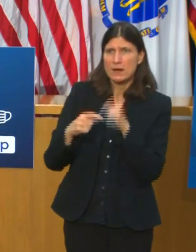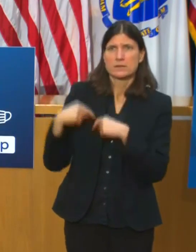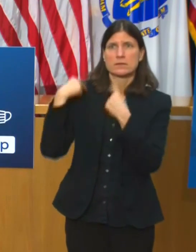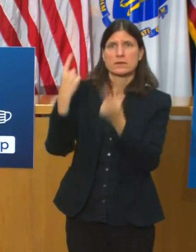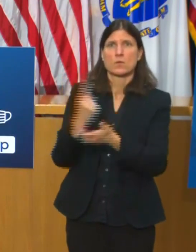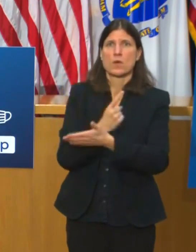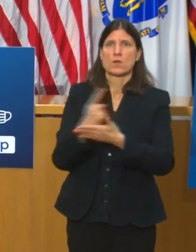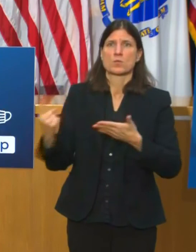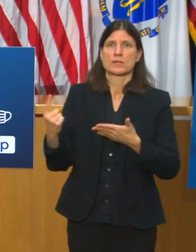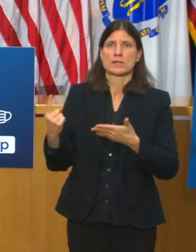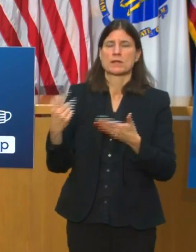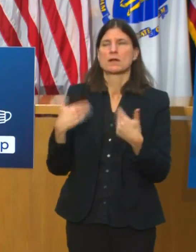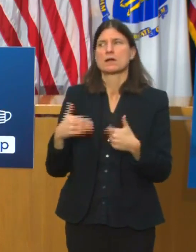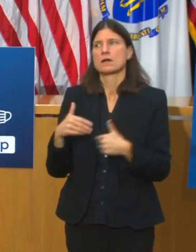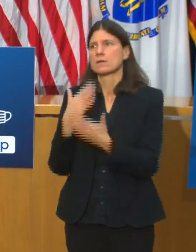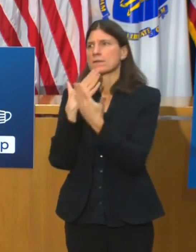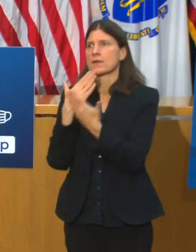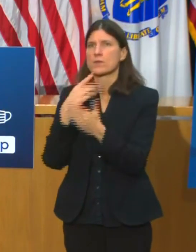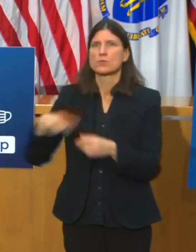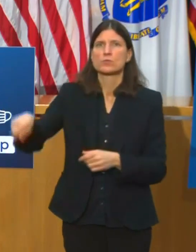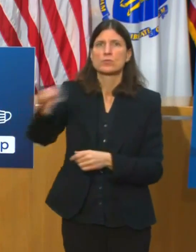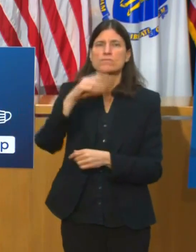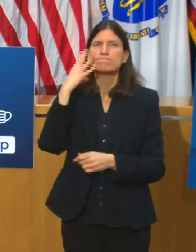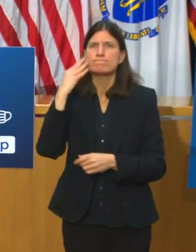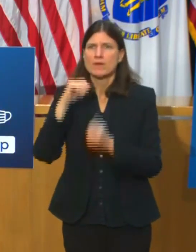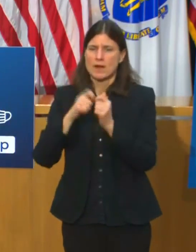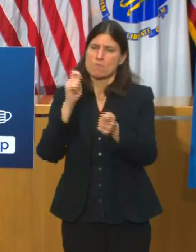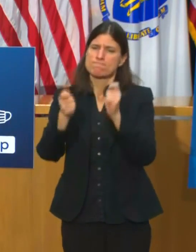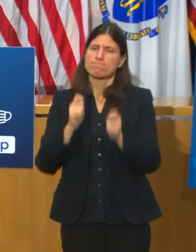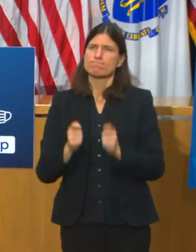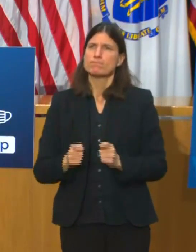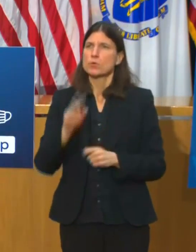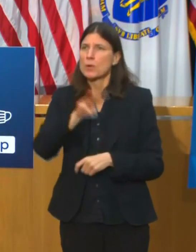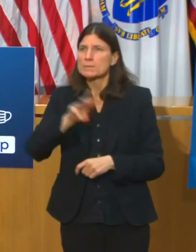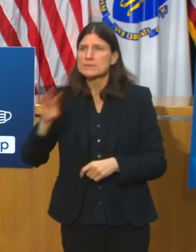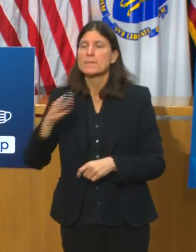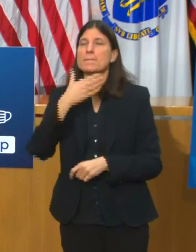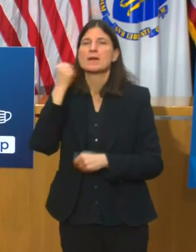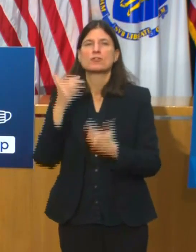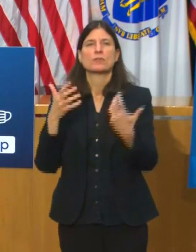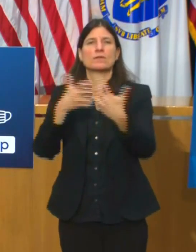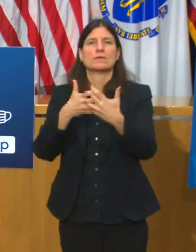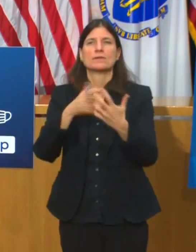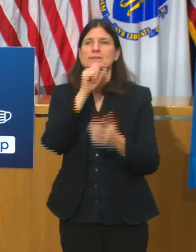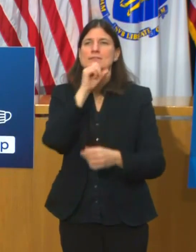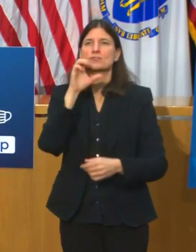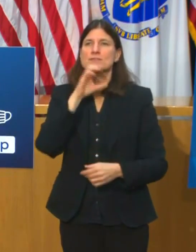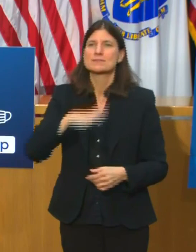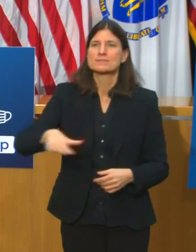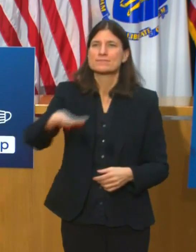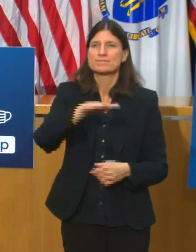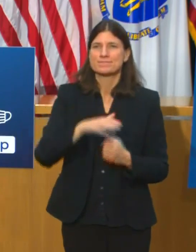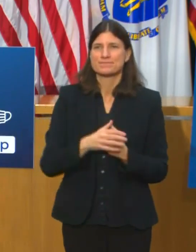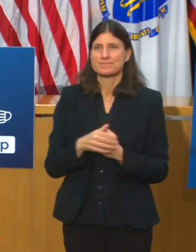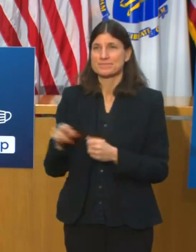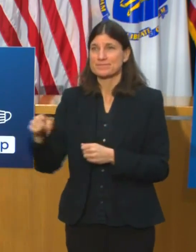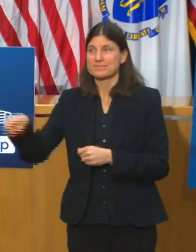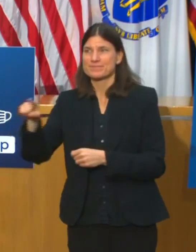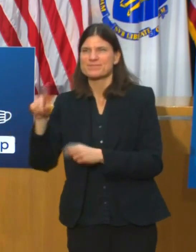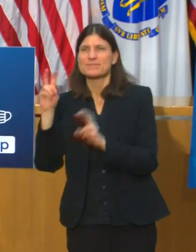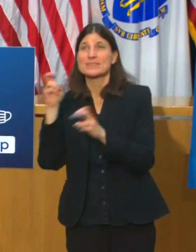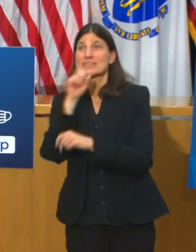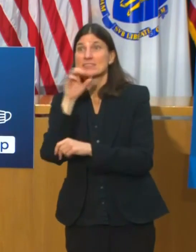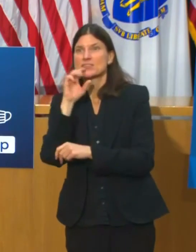today's launch, they were sort of our secret shoppers and helping our older adults get, you know, be assured and help